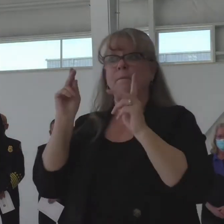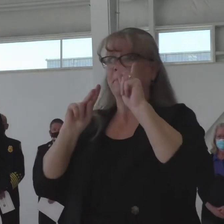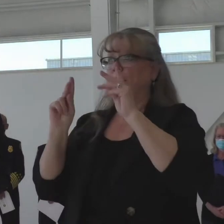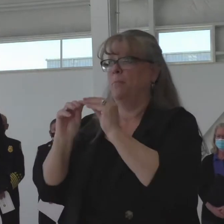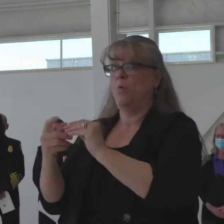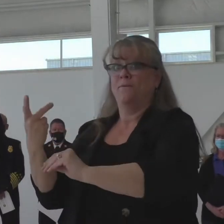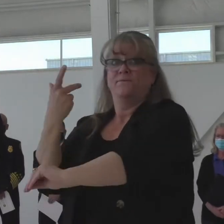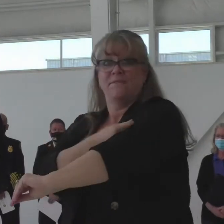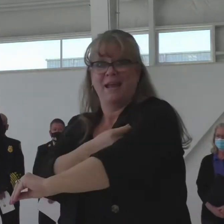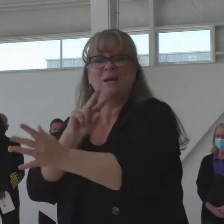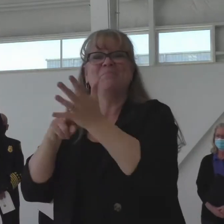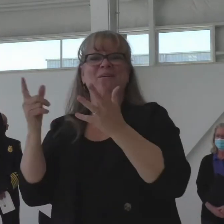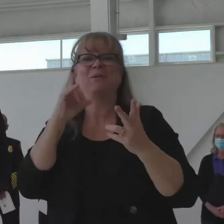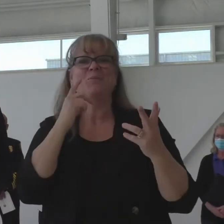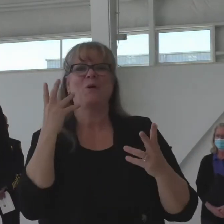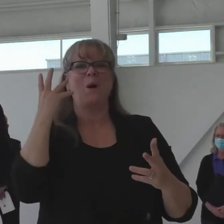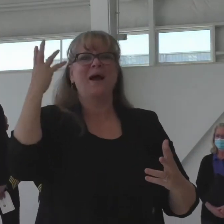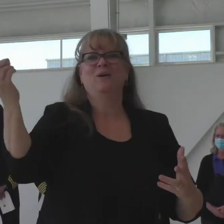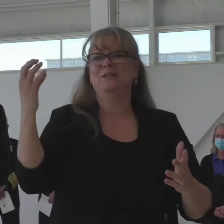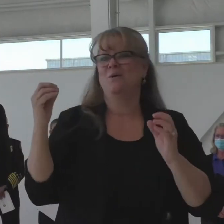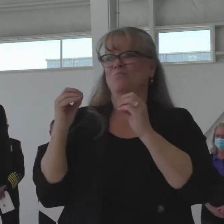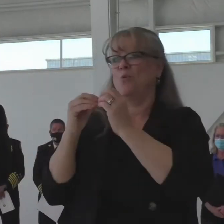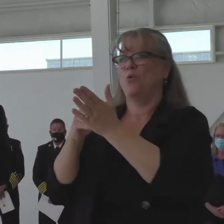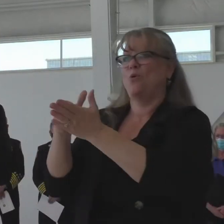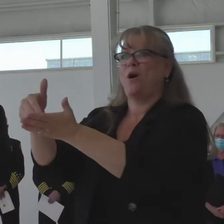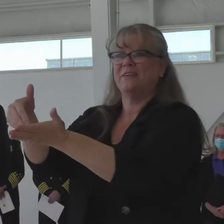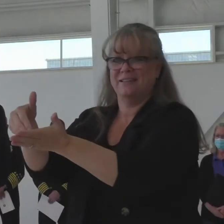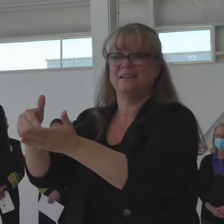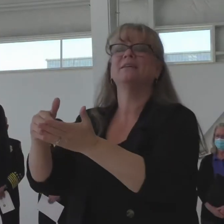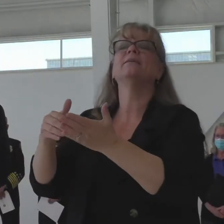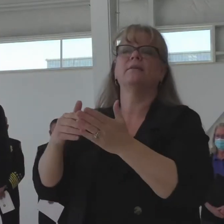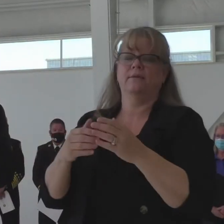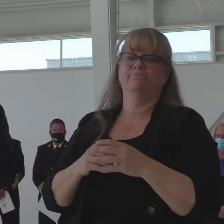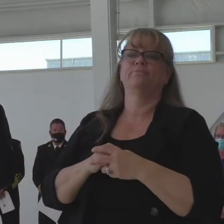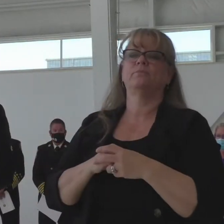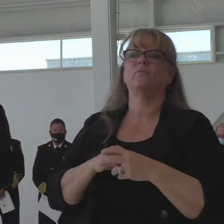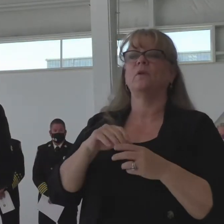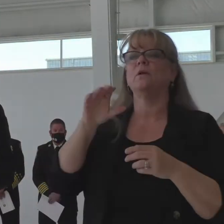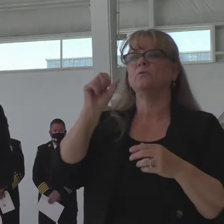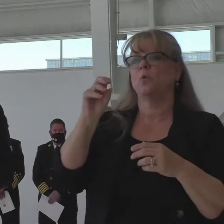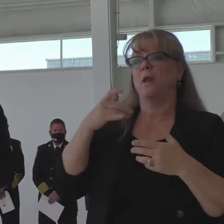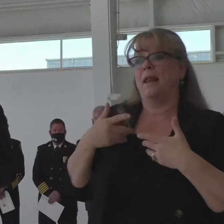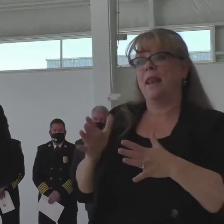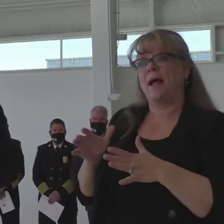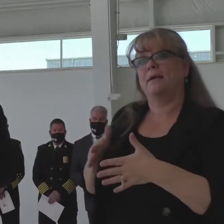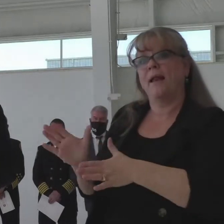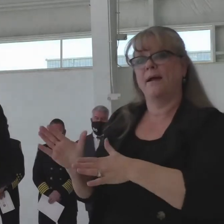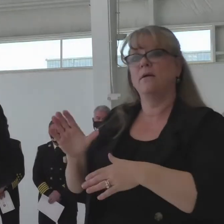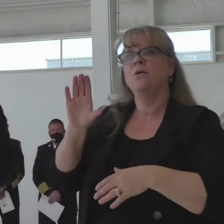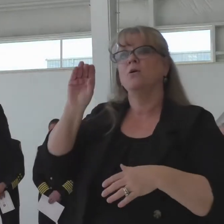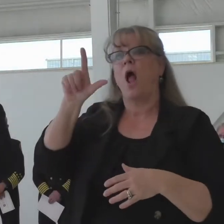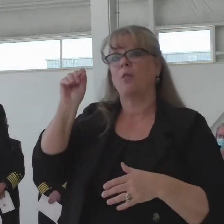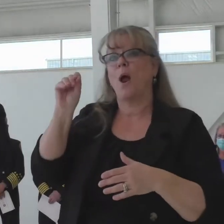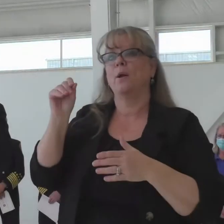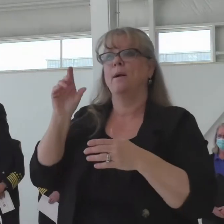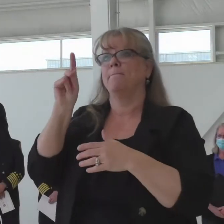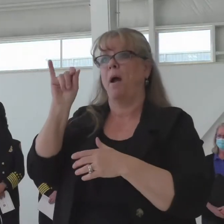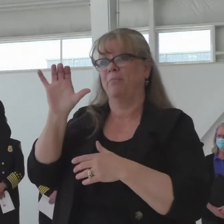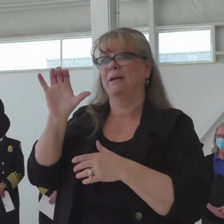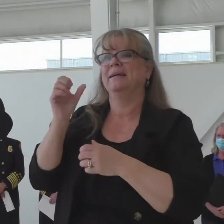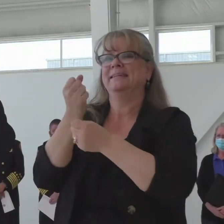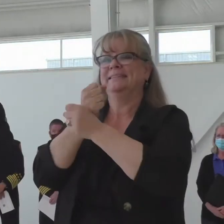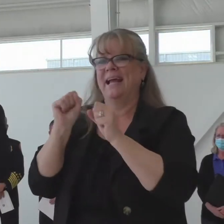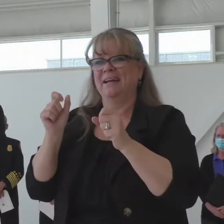rediscovered in this last year. With that, I'd like to turn it over to the Colorado Department of Public Safety Executive Director, Stan Hilke.